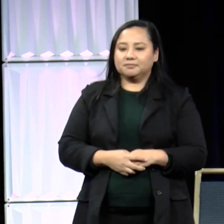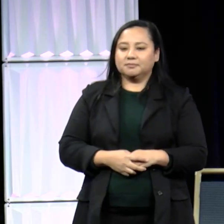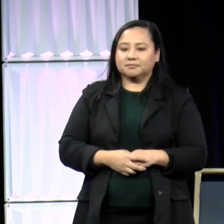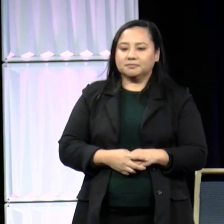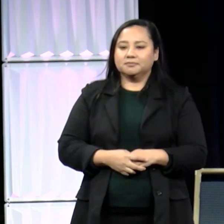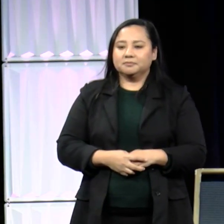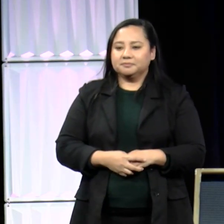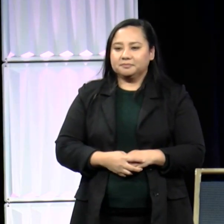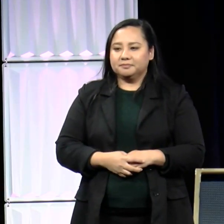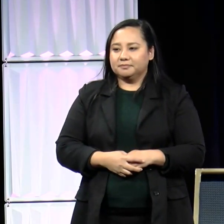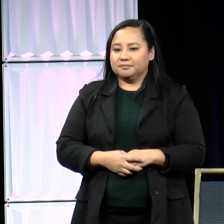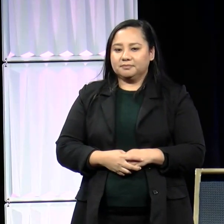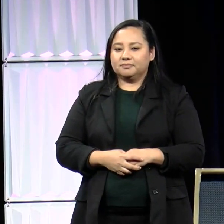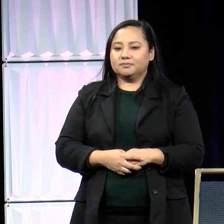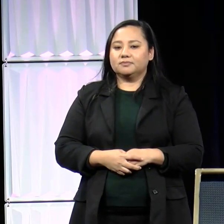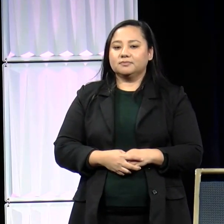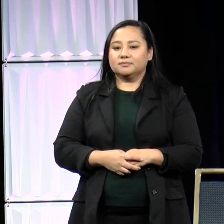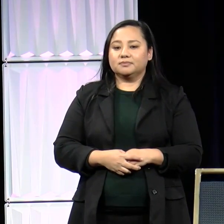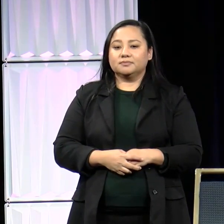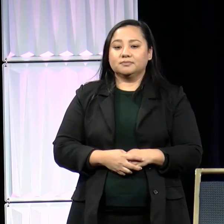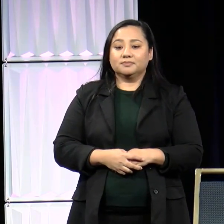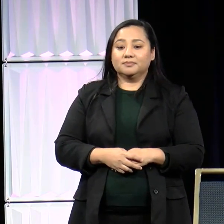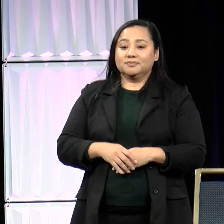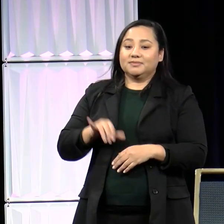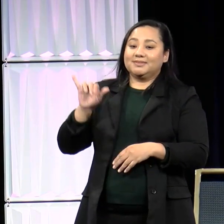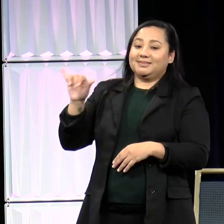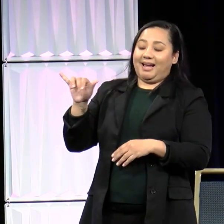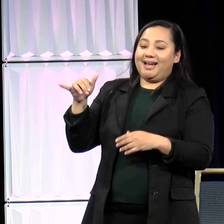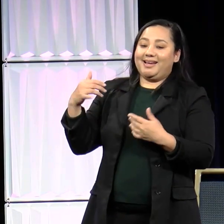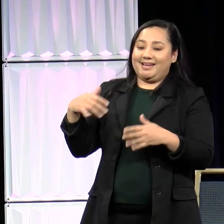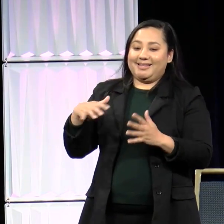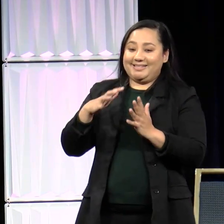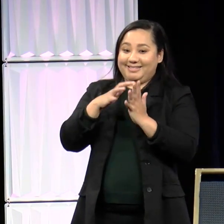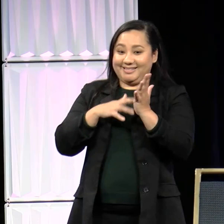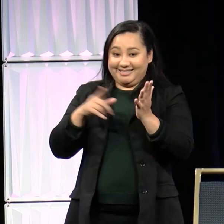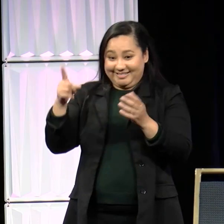Listen, that was a big brag, and can you believe I wrote that?